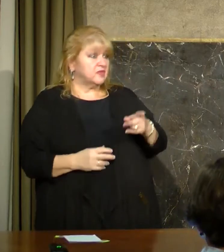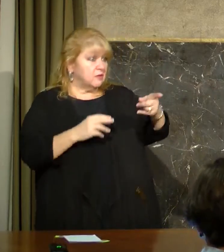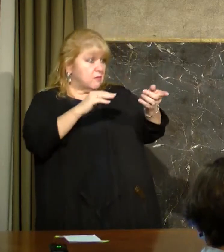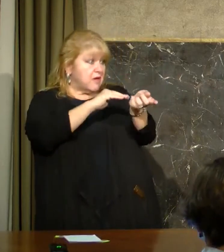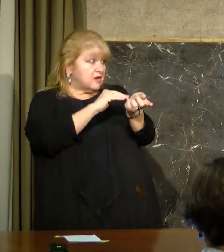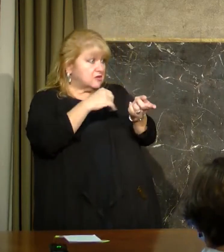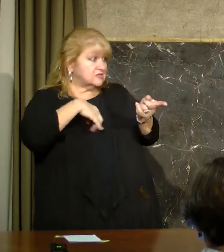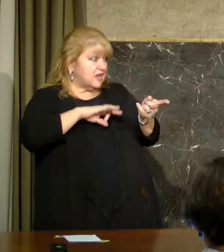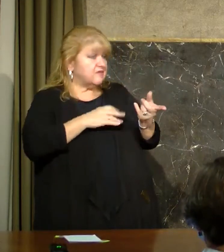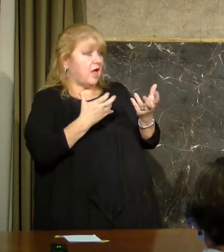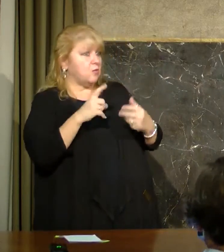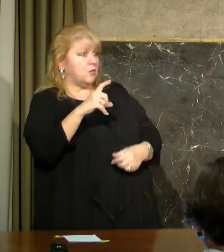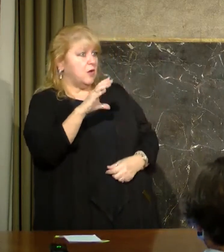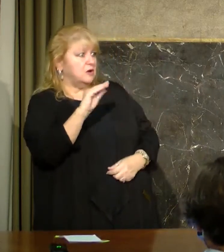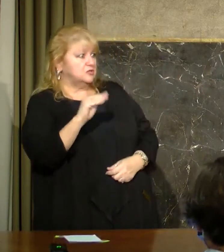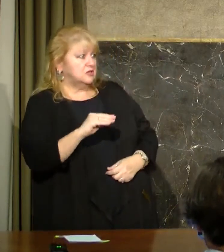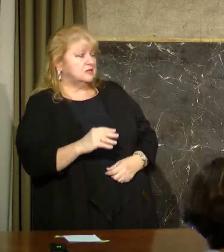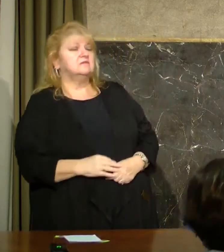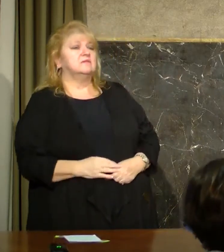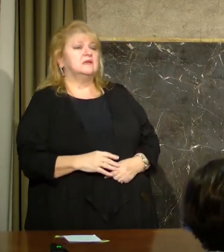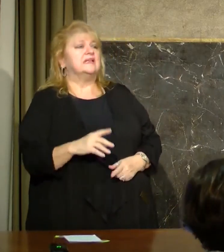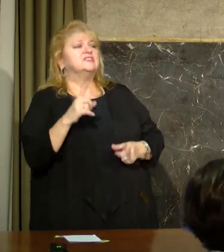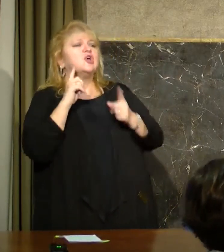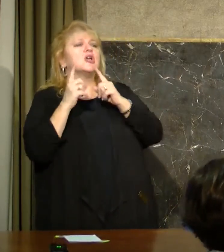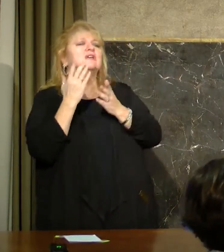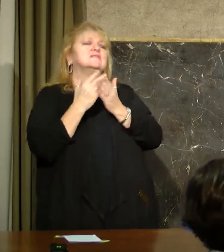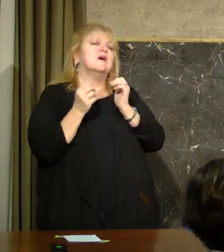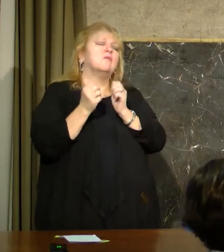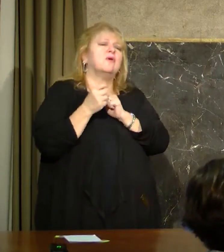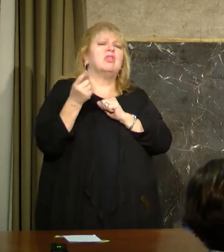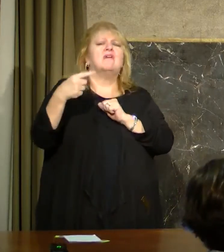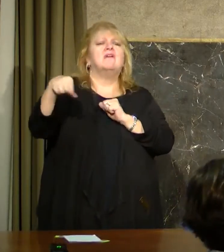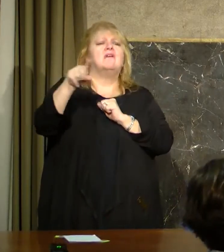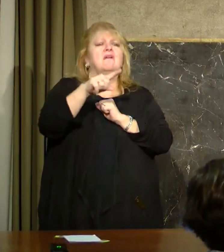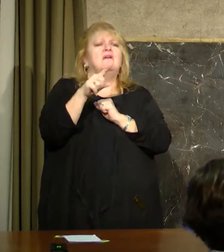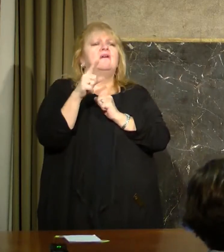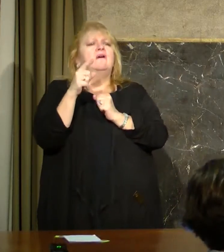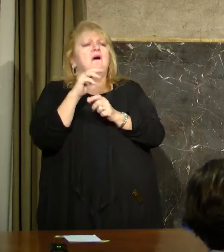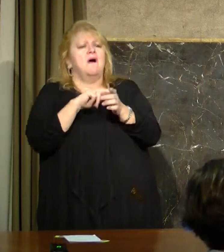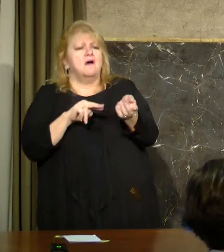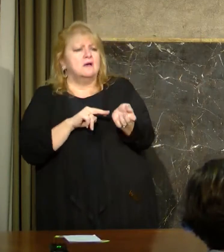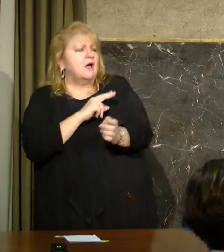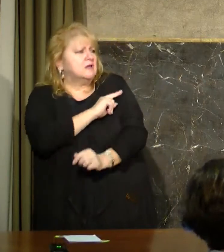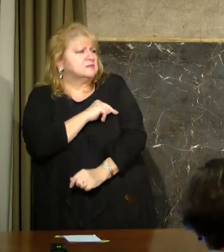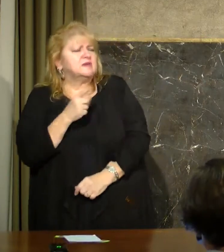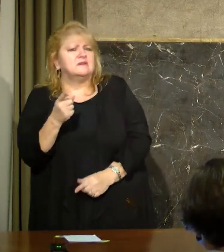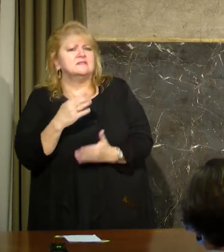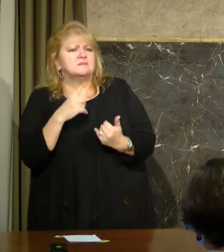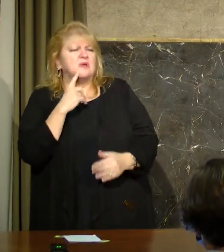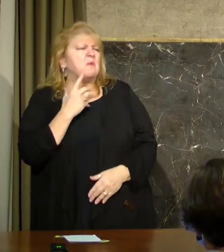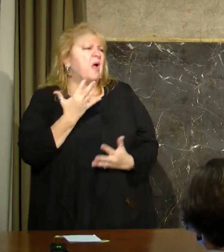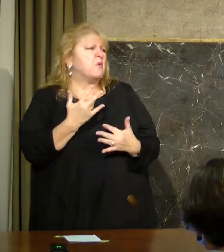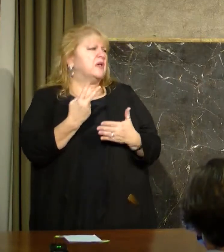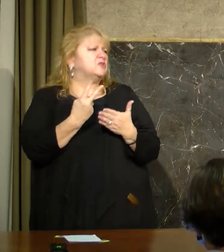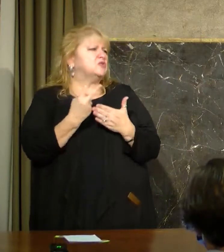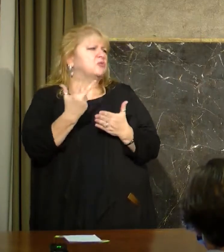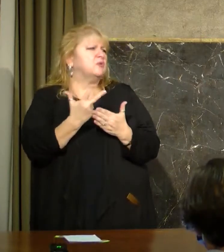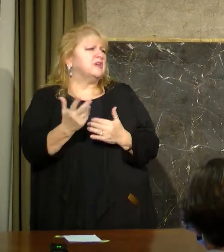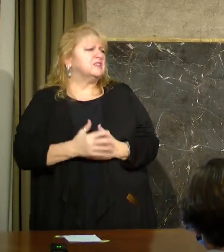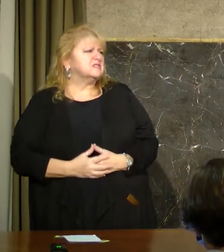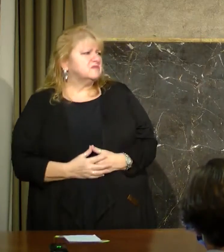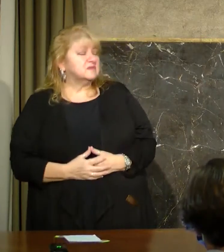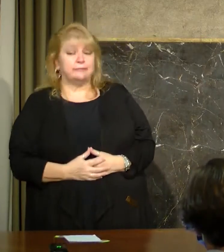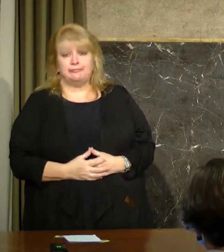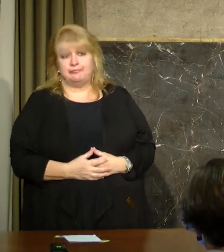the hospital, I've heard some people say, oh, just, you know, I'll wait a couple of weeks before I get my vaccine. And my message to them is you might not